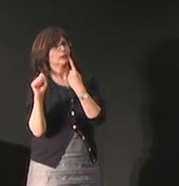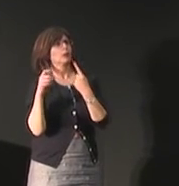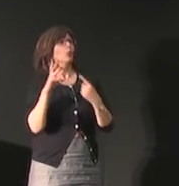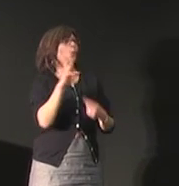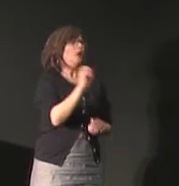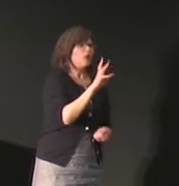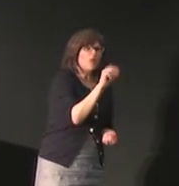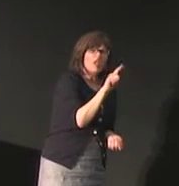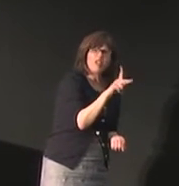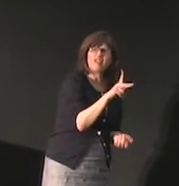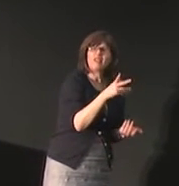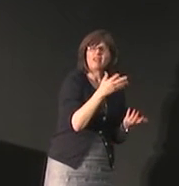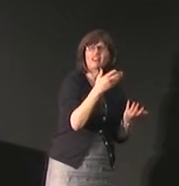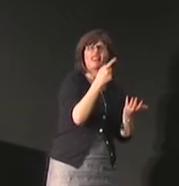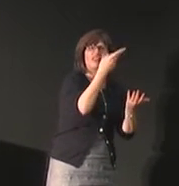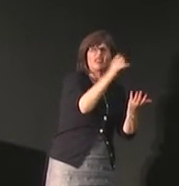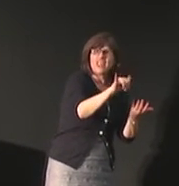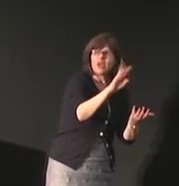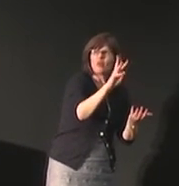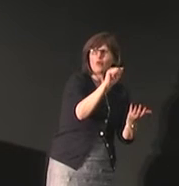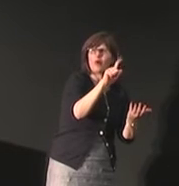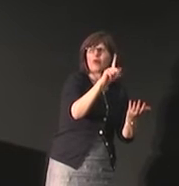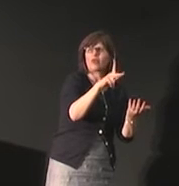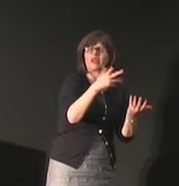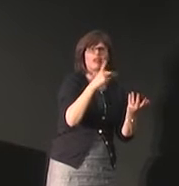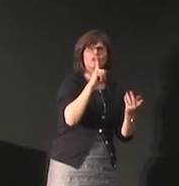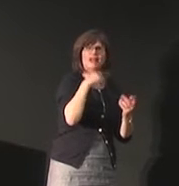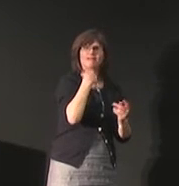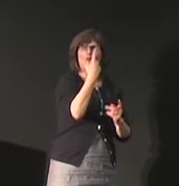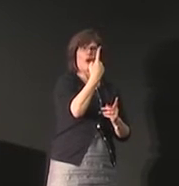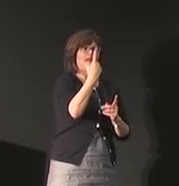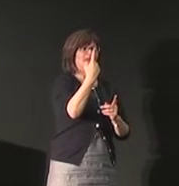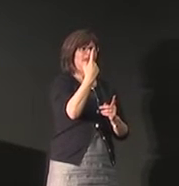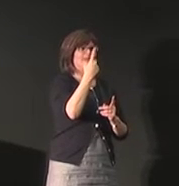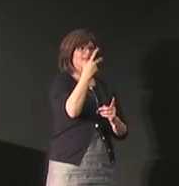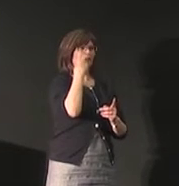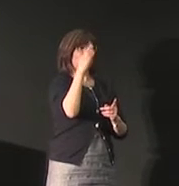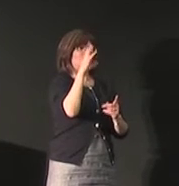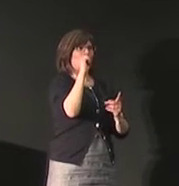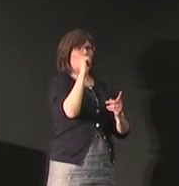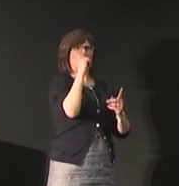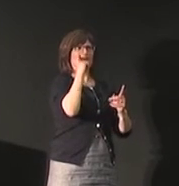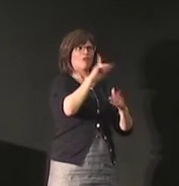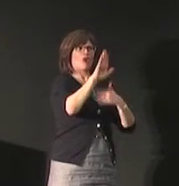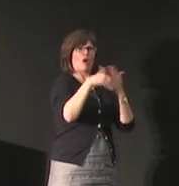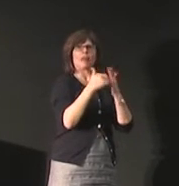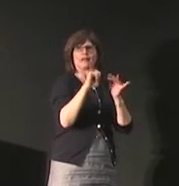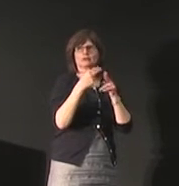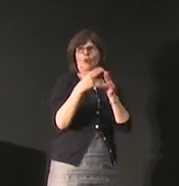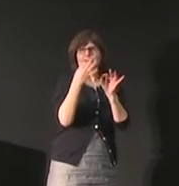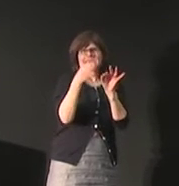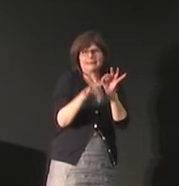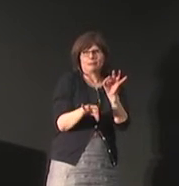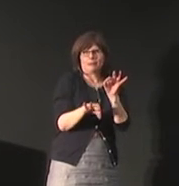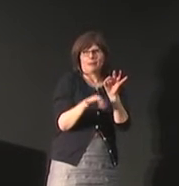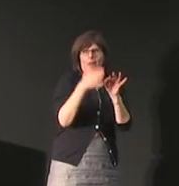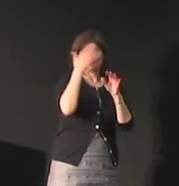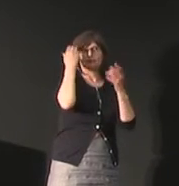she walks they walk we have one verb form for all of those